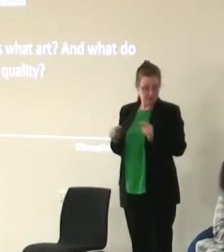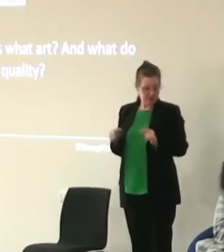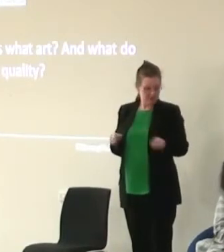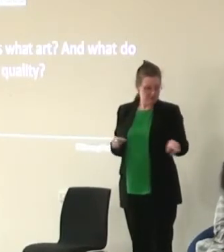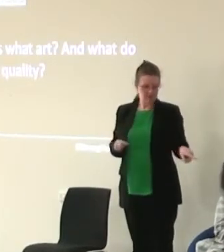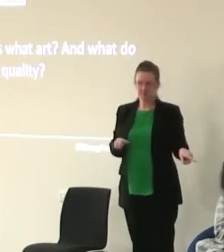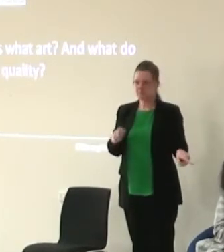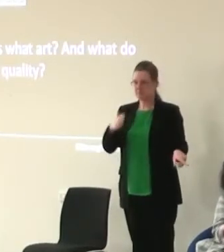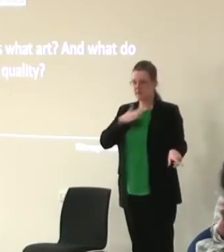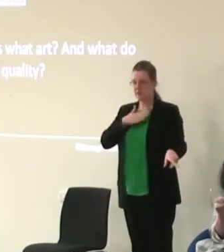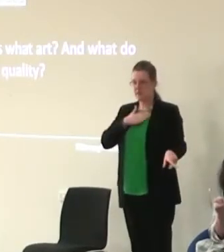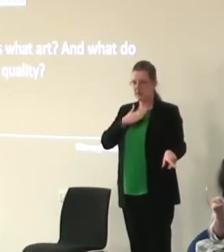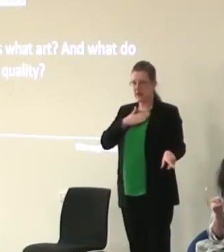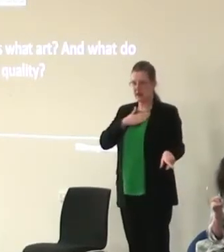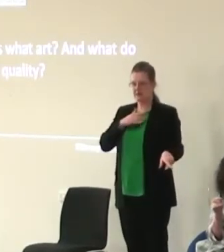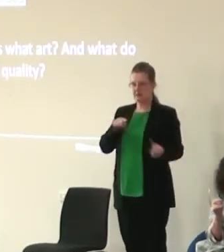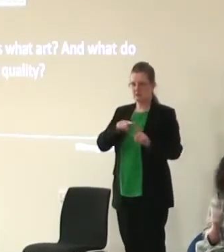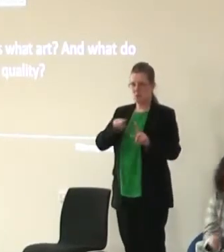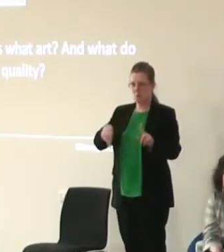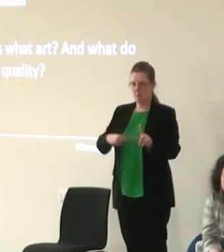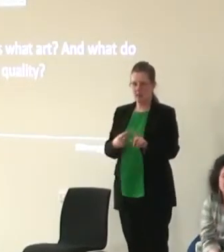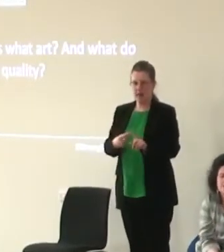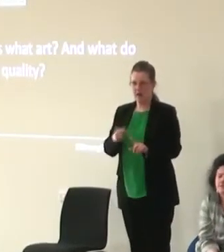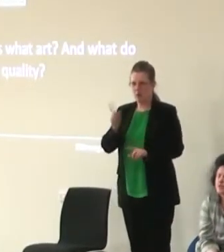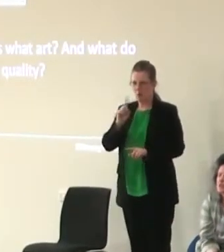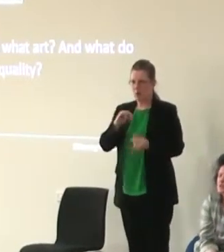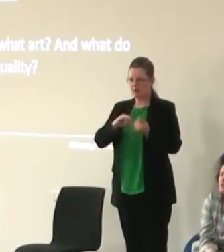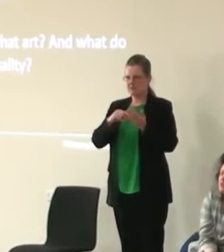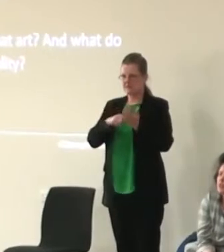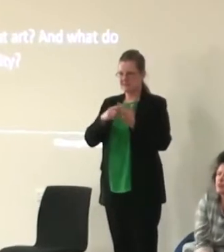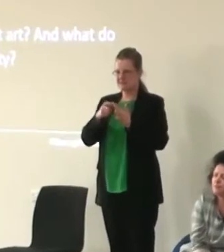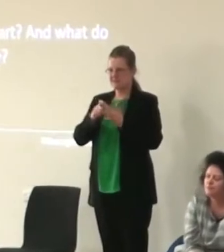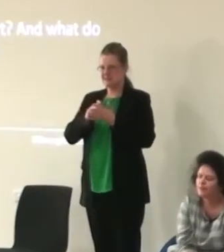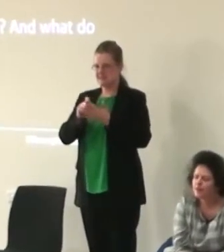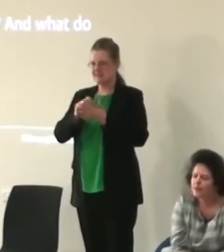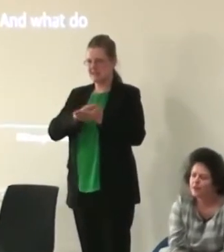get into to just pick back up off the back of what Steph said